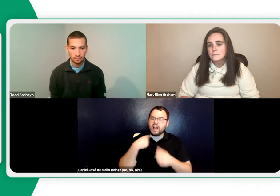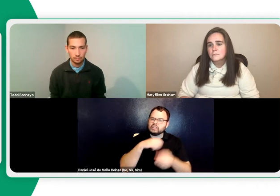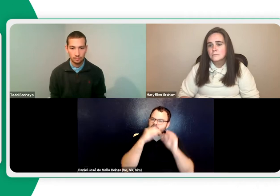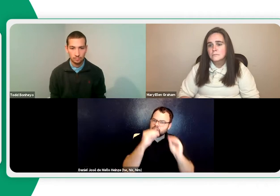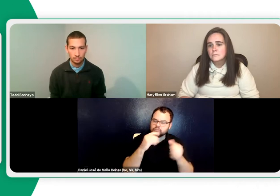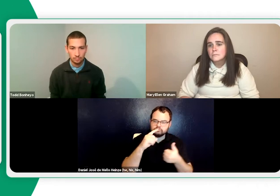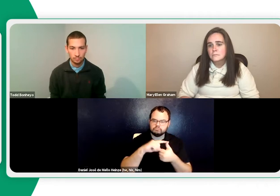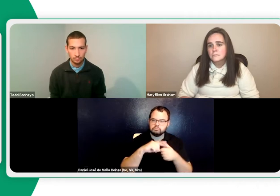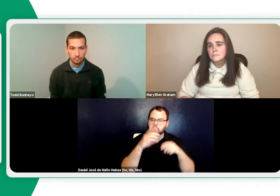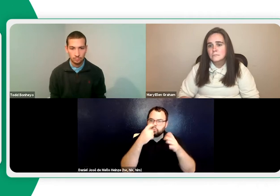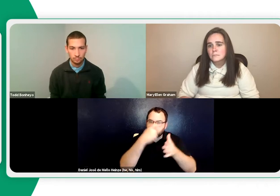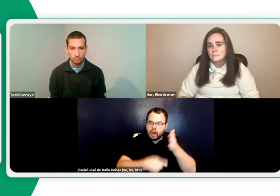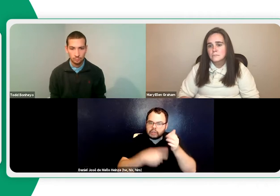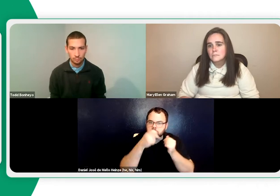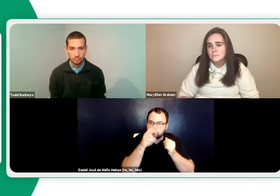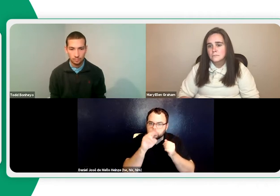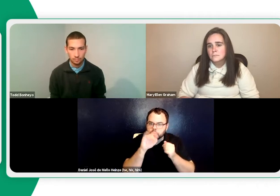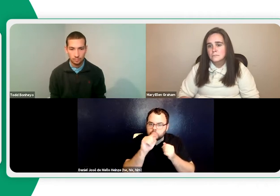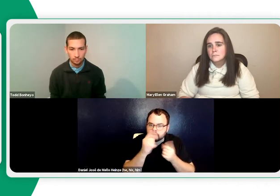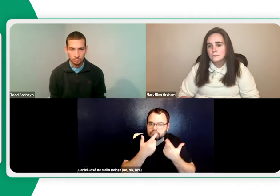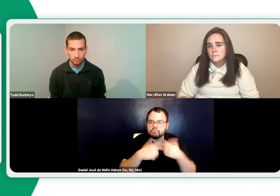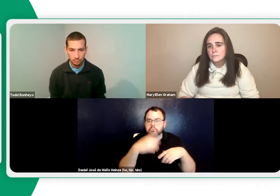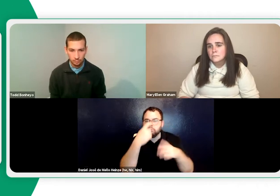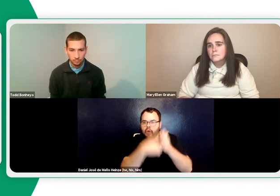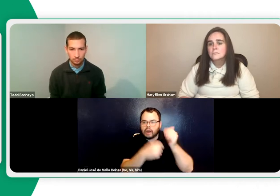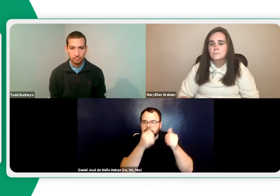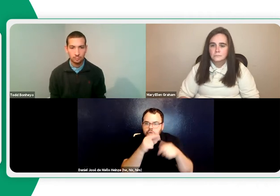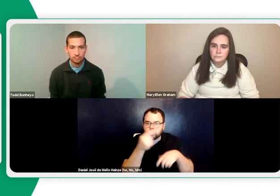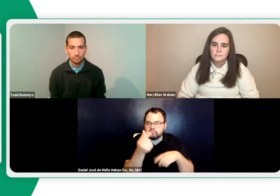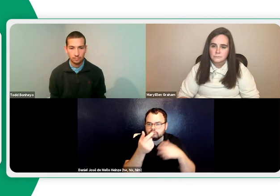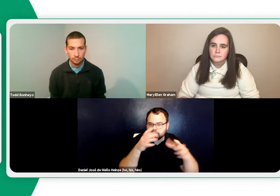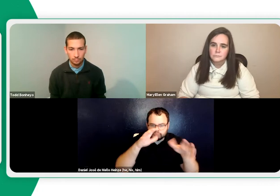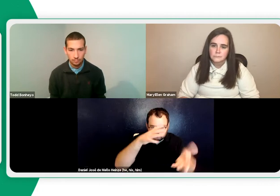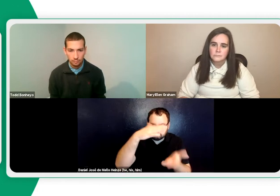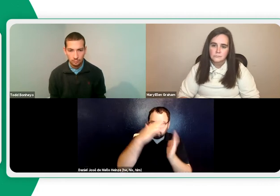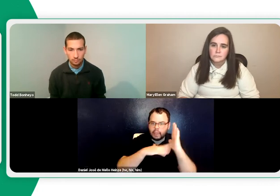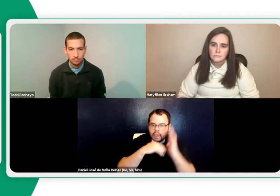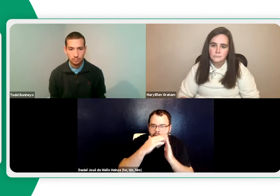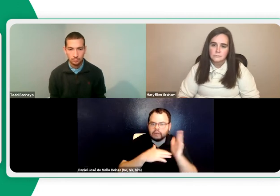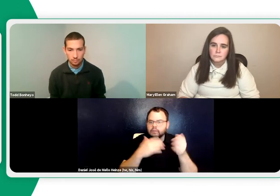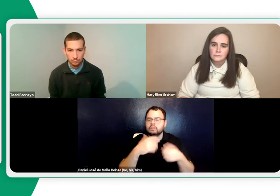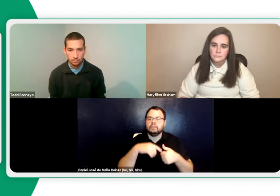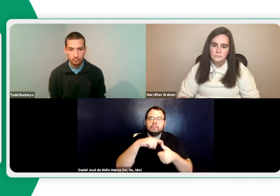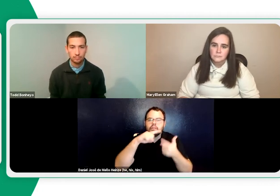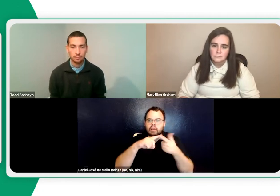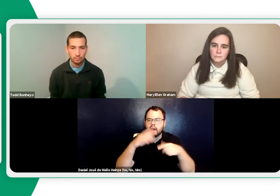project, you have to figure out how much that's going to cost for the various items. have to teach price per unit or price per, you know,